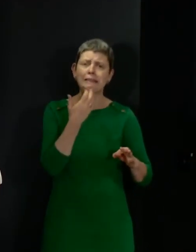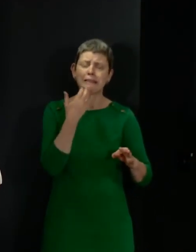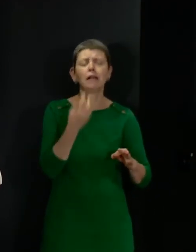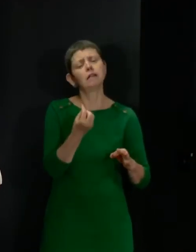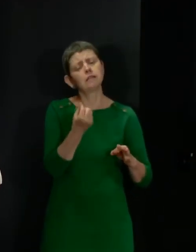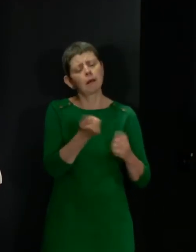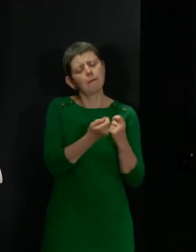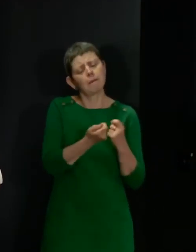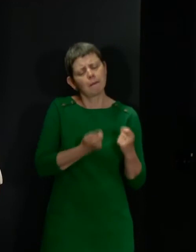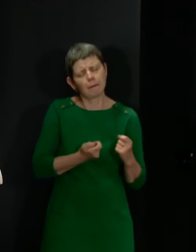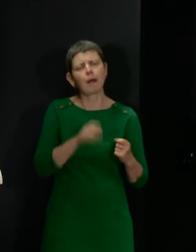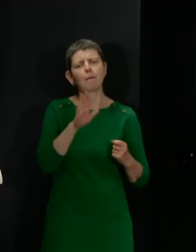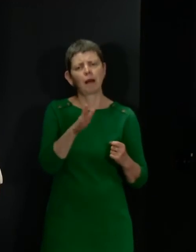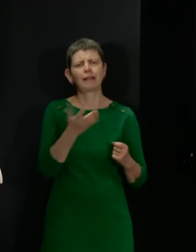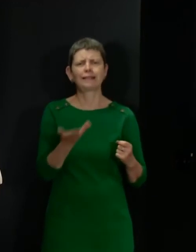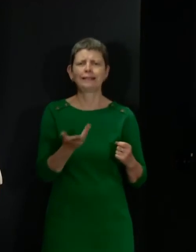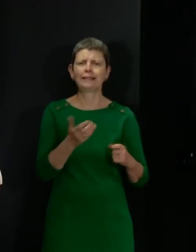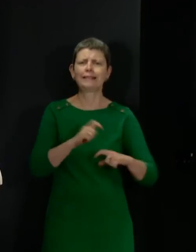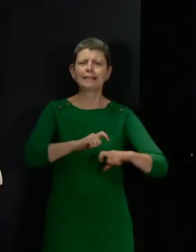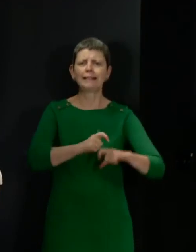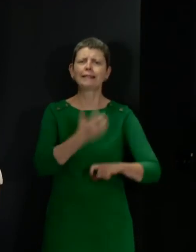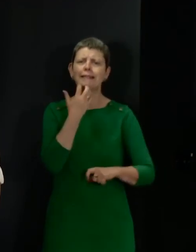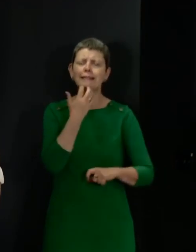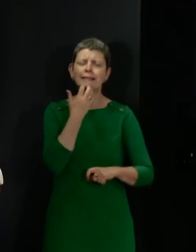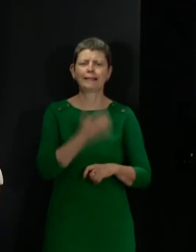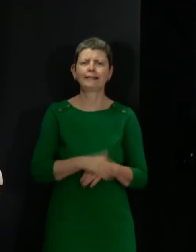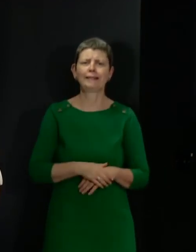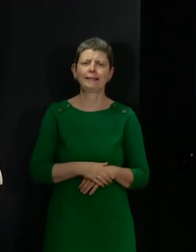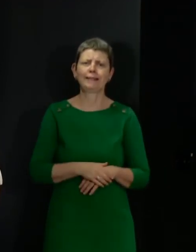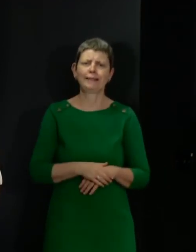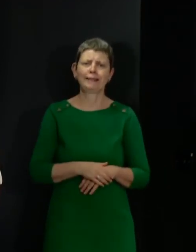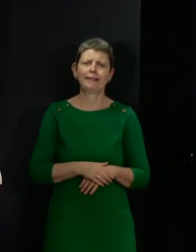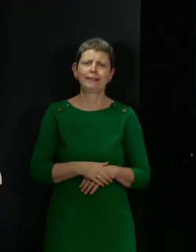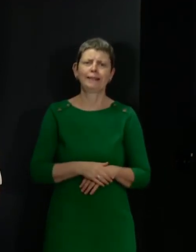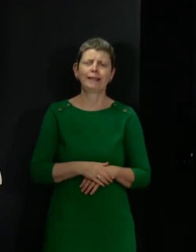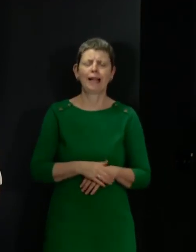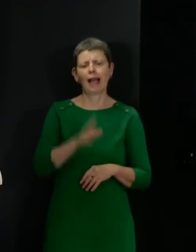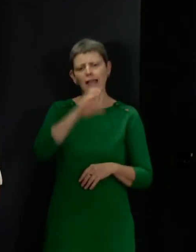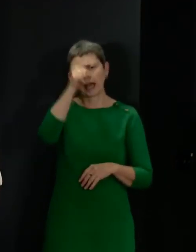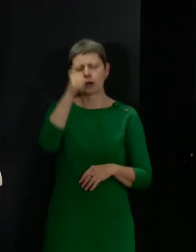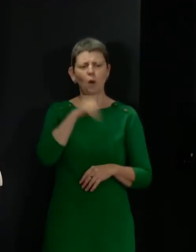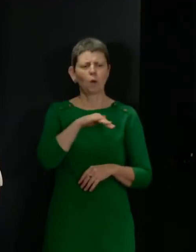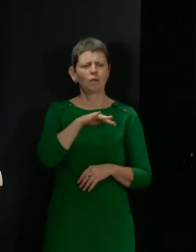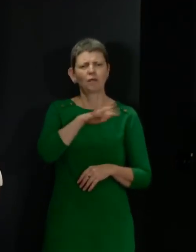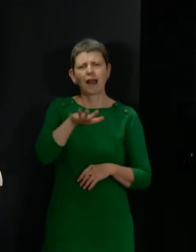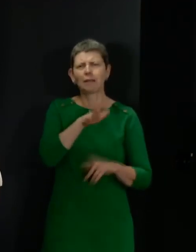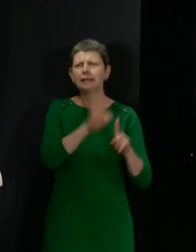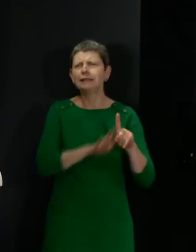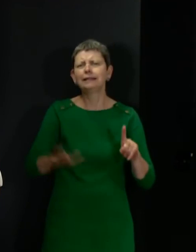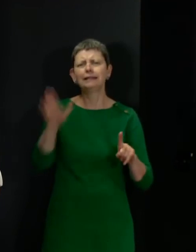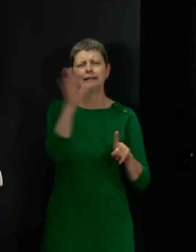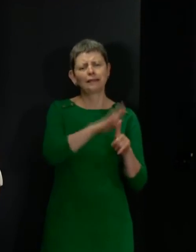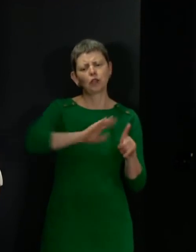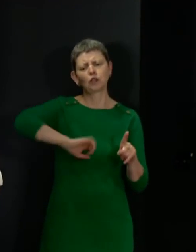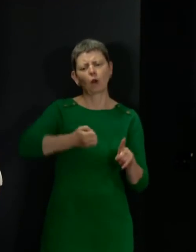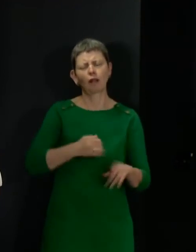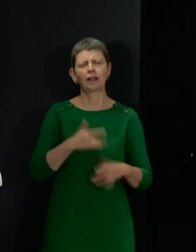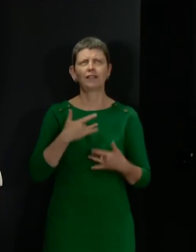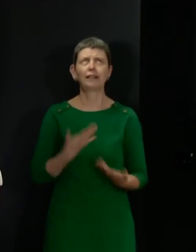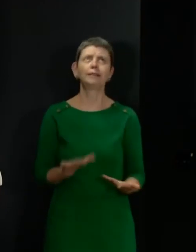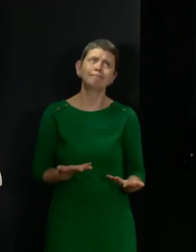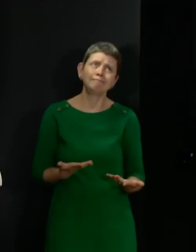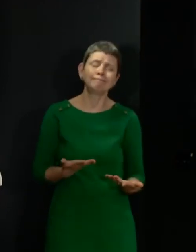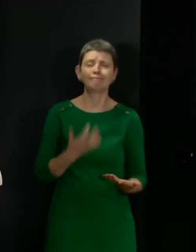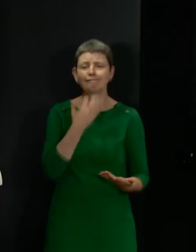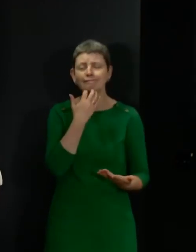restrictions lifted, is one that is felt amongst households and families right across Scotland. And